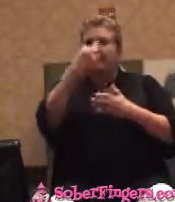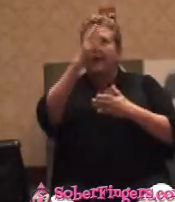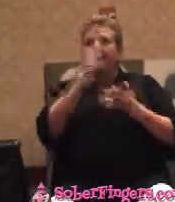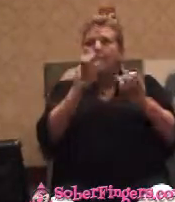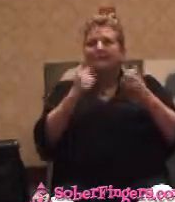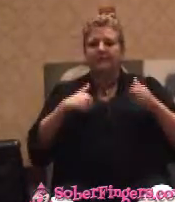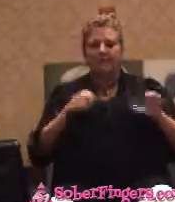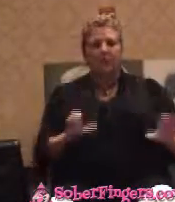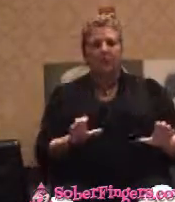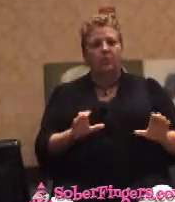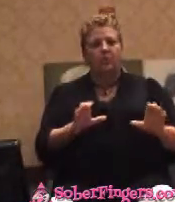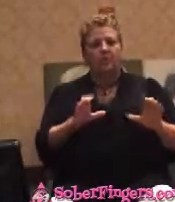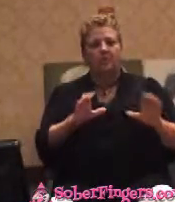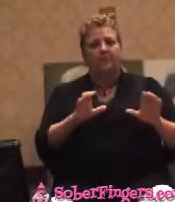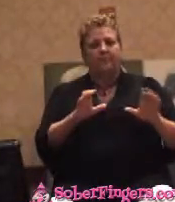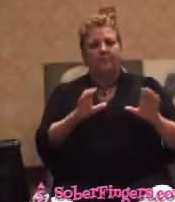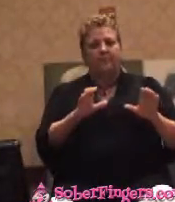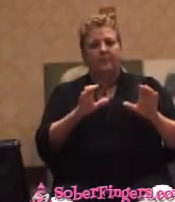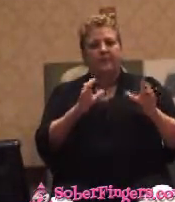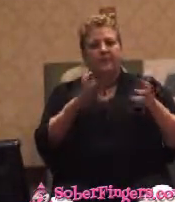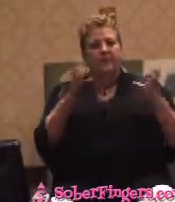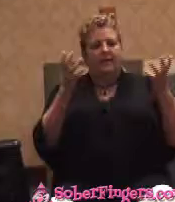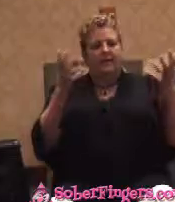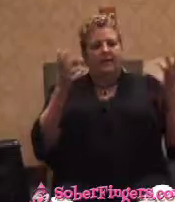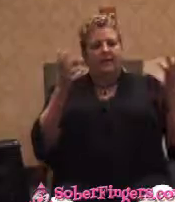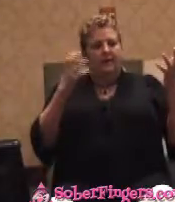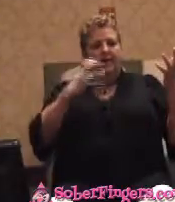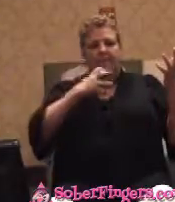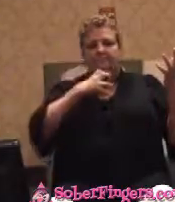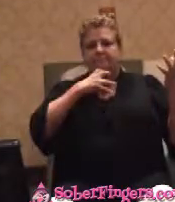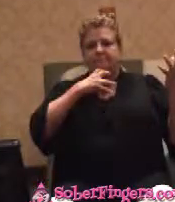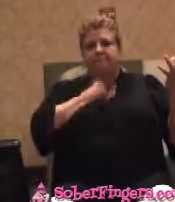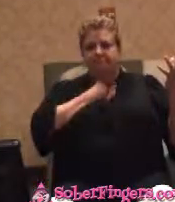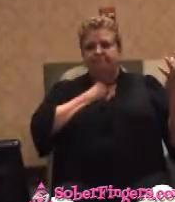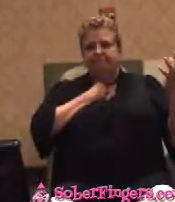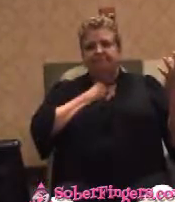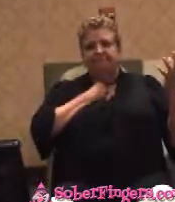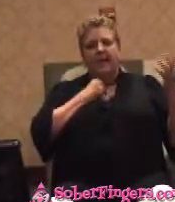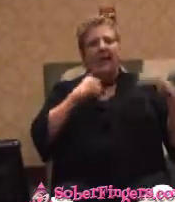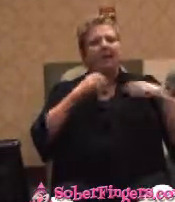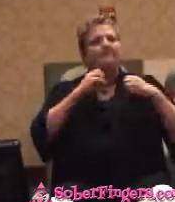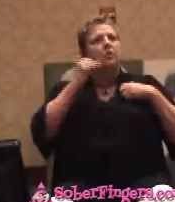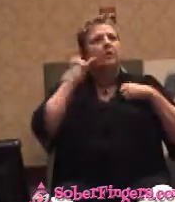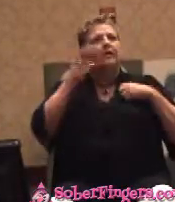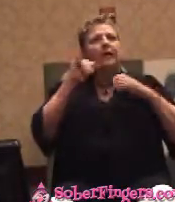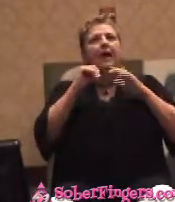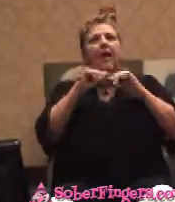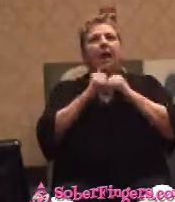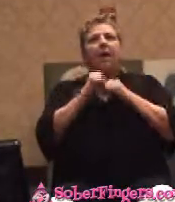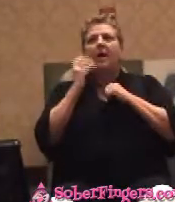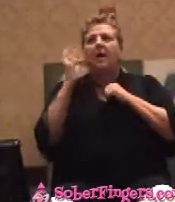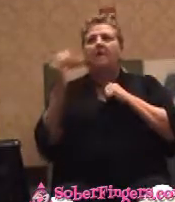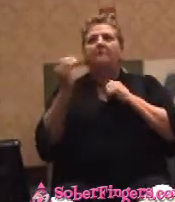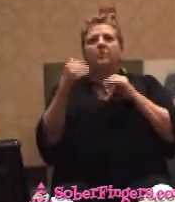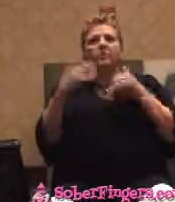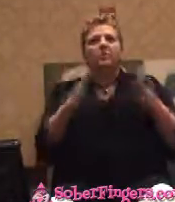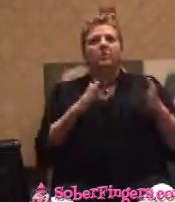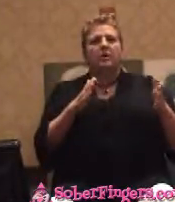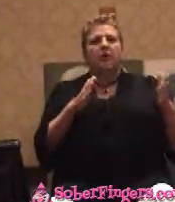Like I said, I didn't make it all. I don't even have any idea how I got out of that room. I was out in the woods, walking around